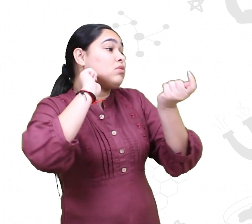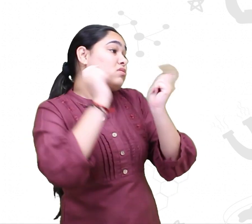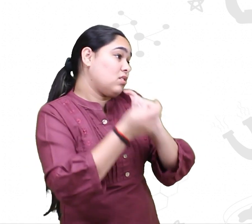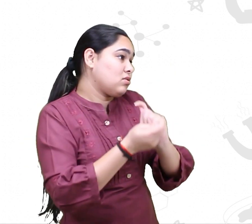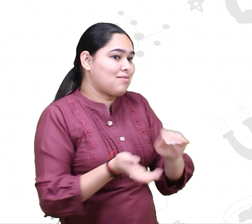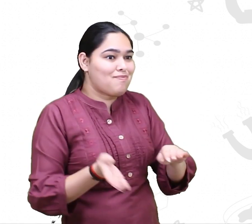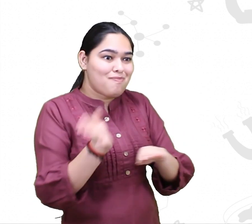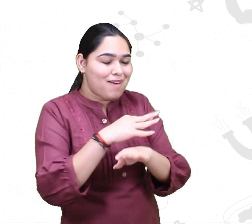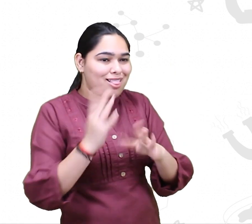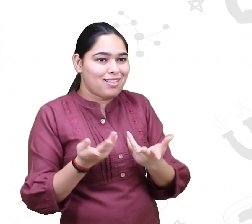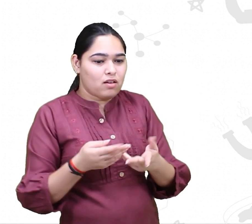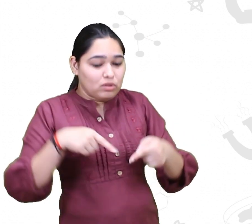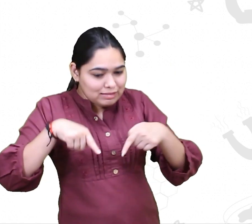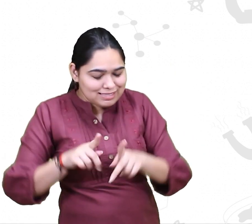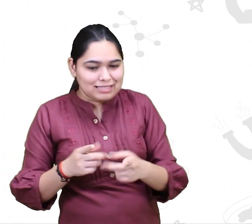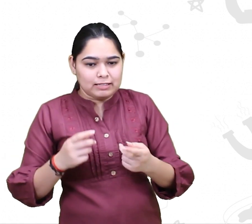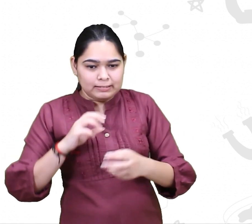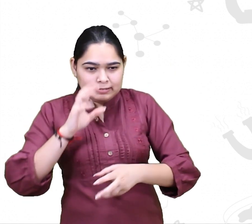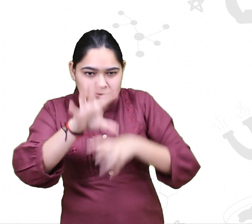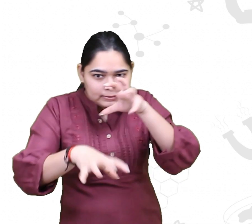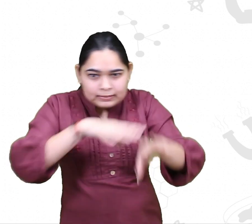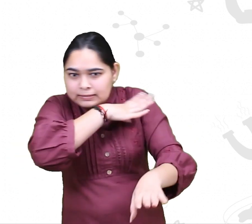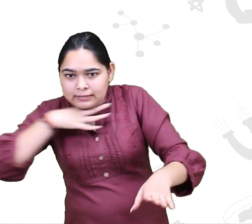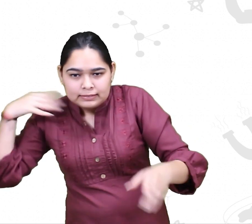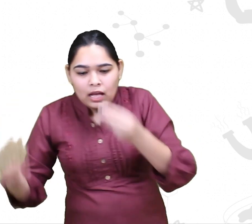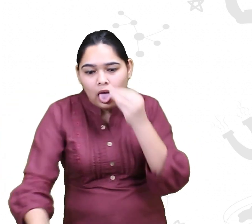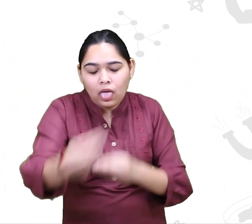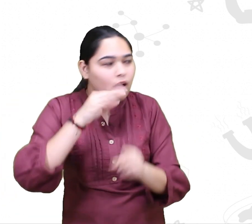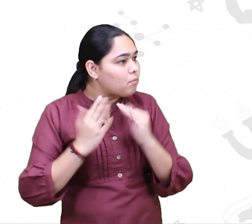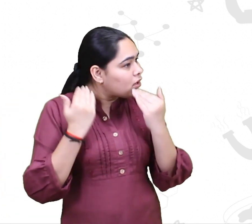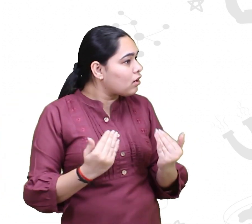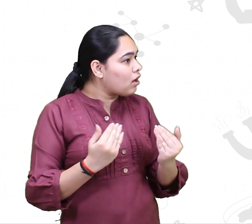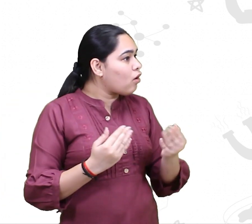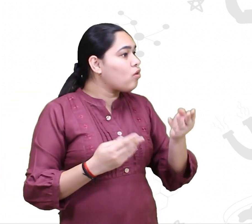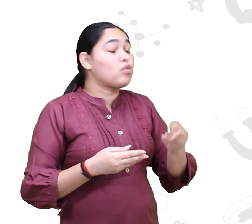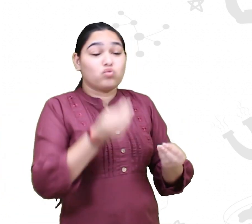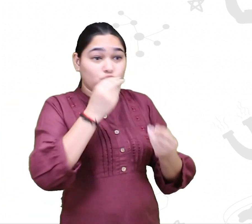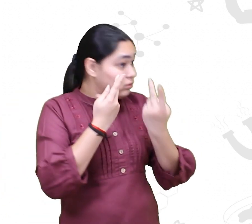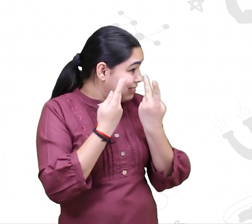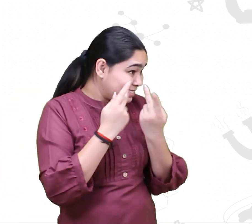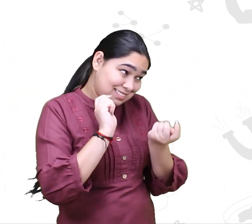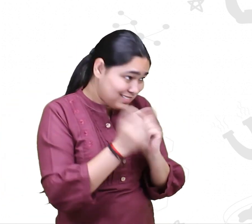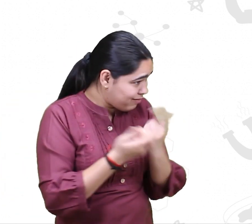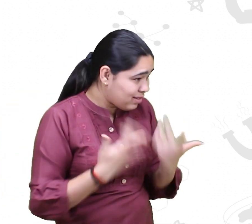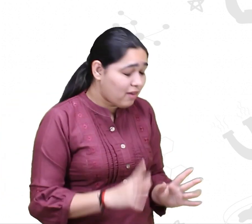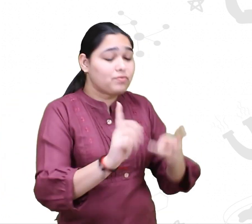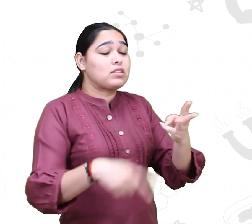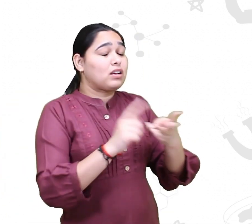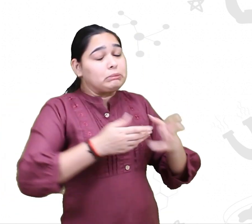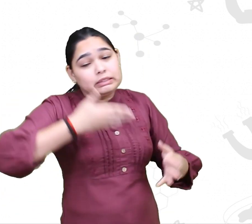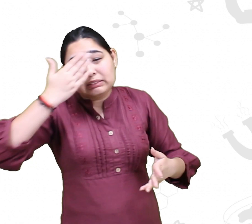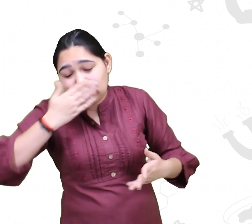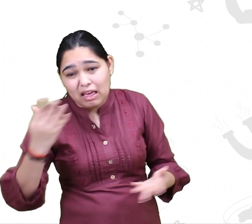safe. Third thing is that the food changes completely. Okay. In the wild, there's so much stimulation. Sensory stimulation.